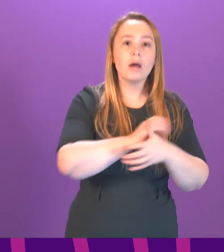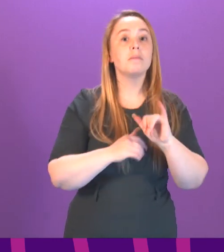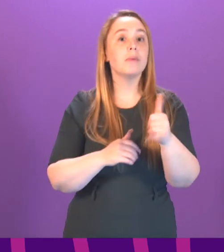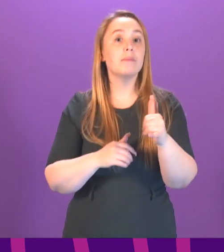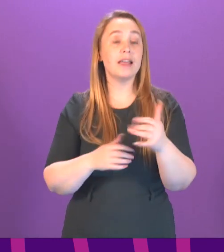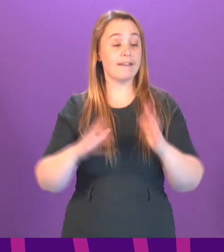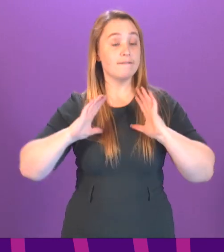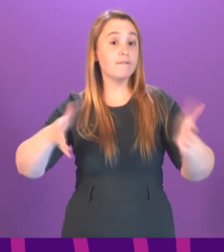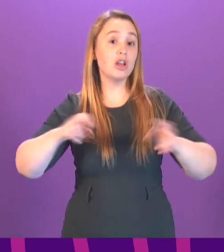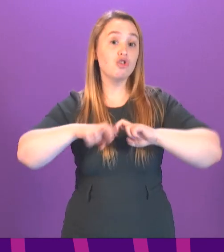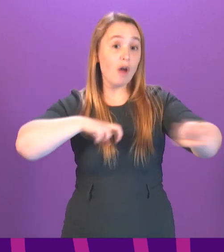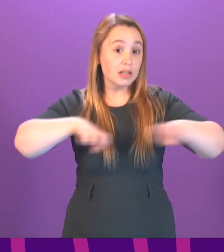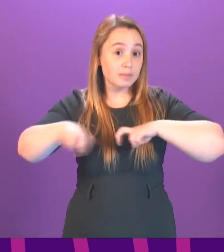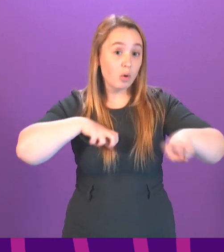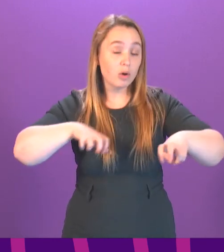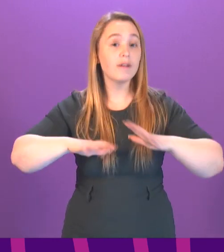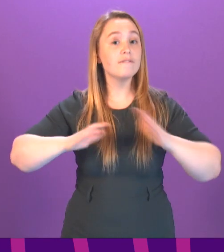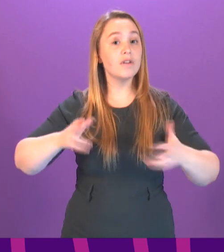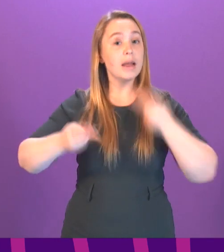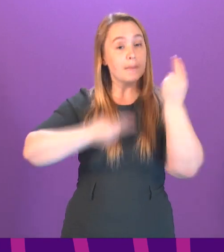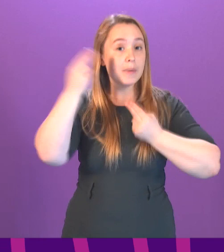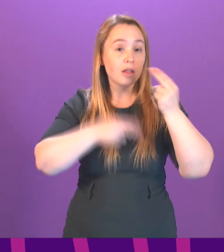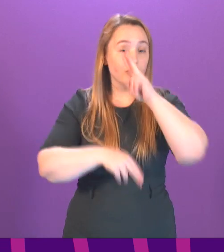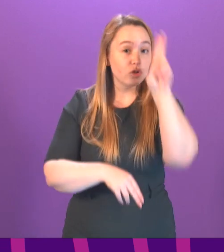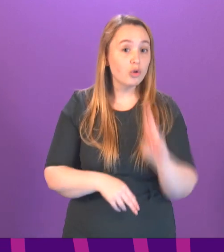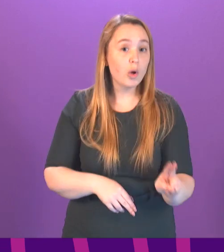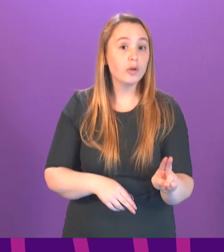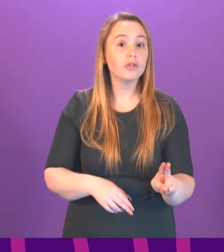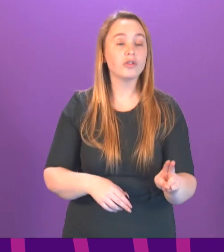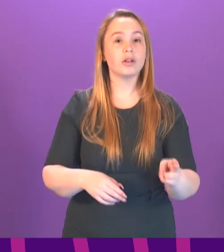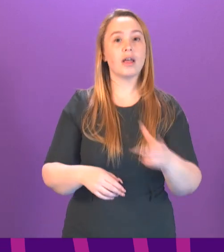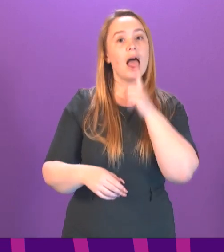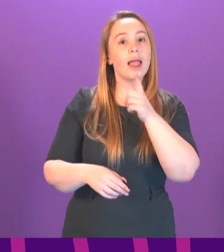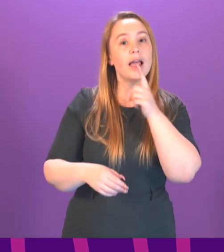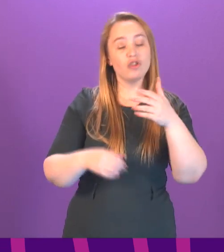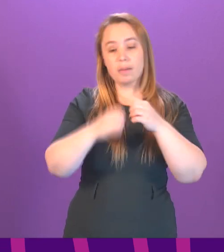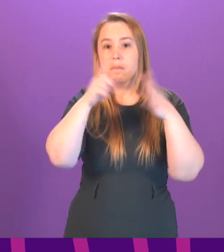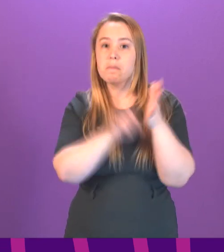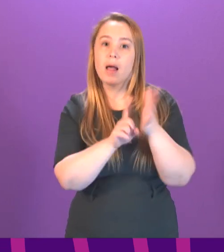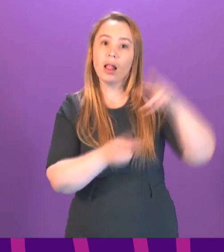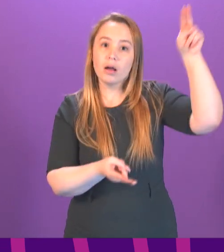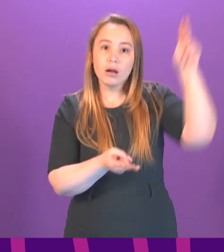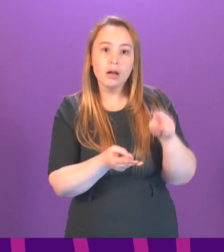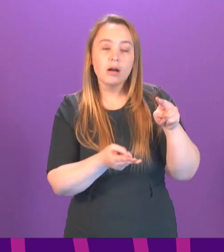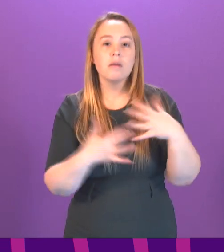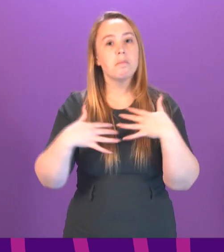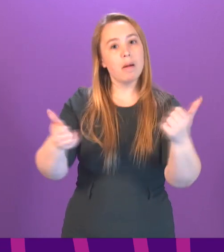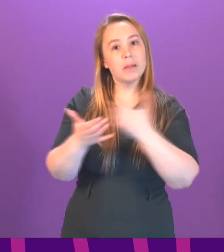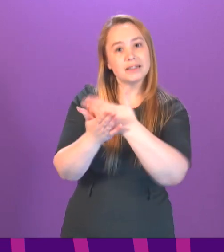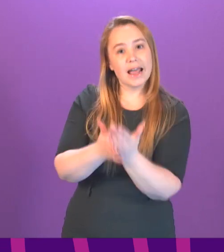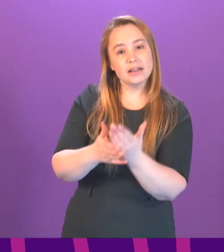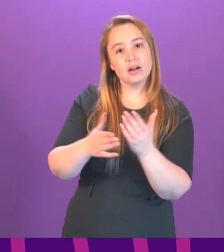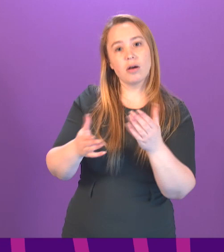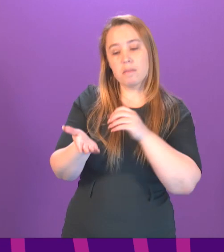free transport and school meals, investing to cut energy bills, reconsidering its possession on public sector pay, or